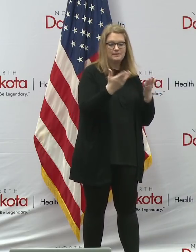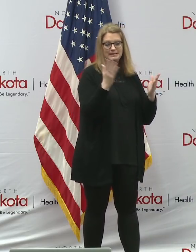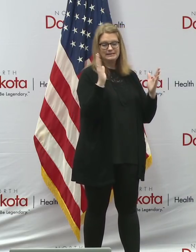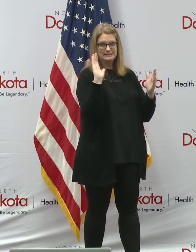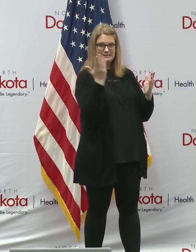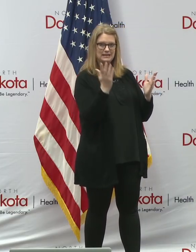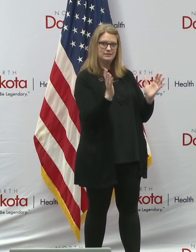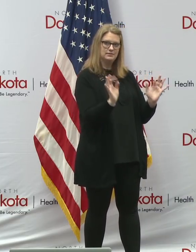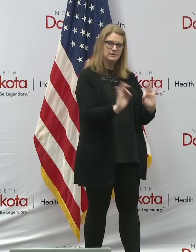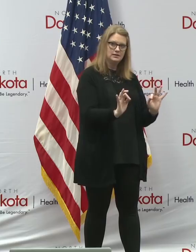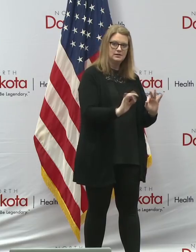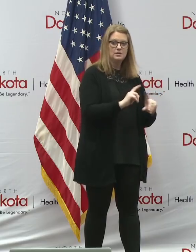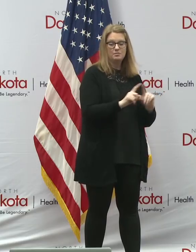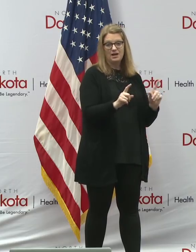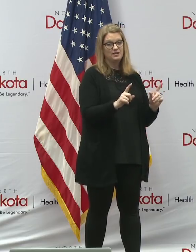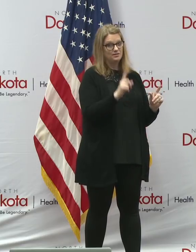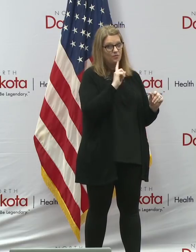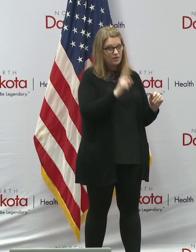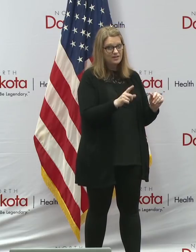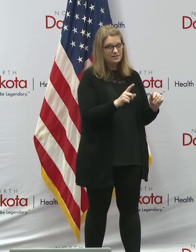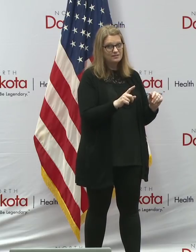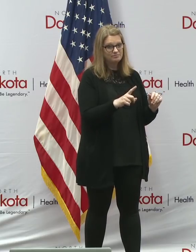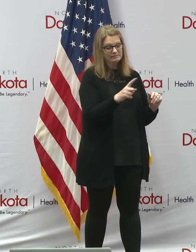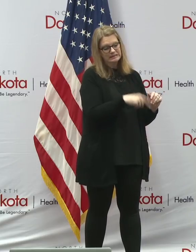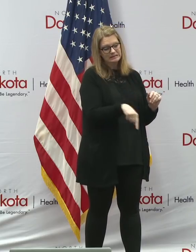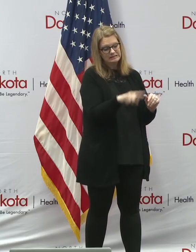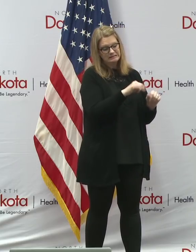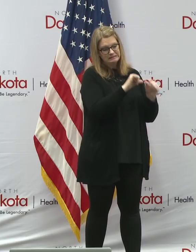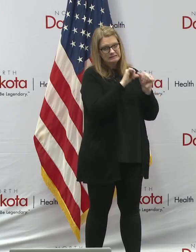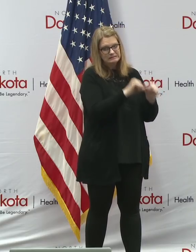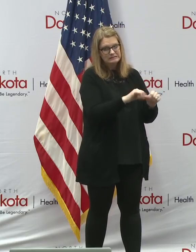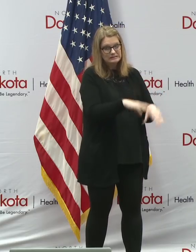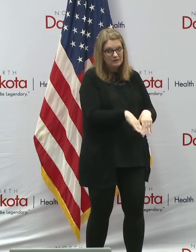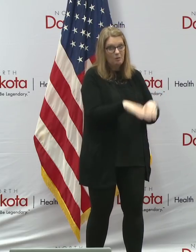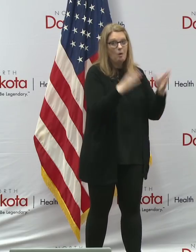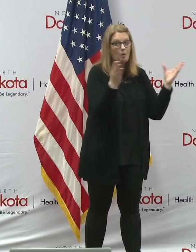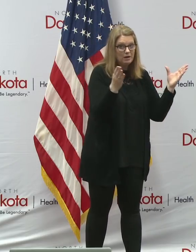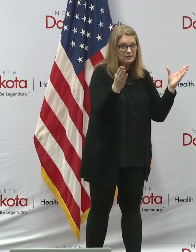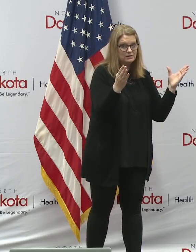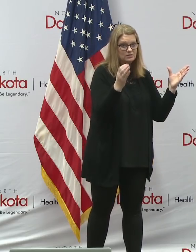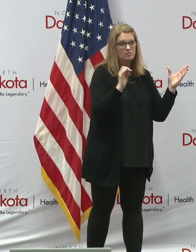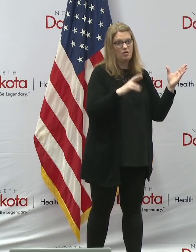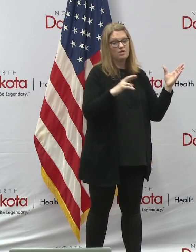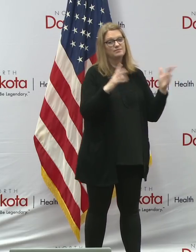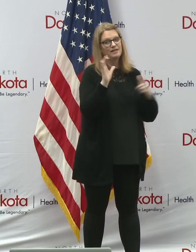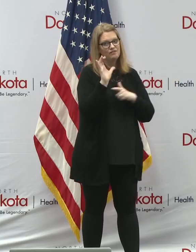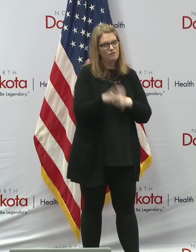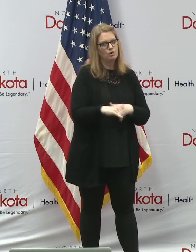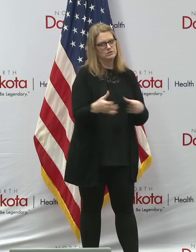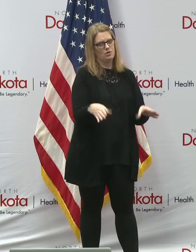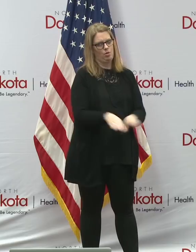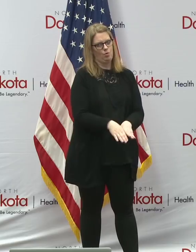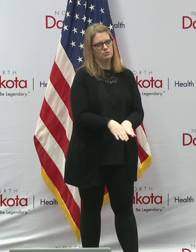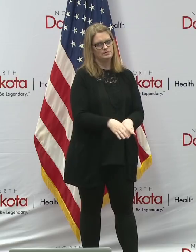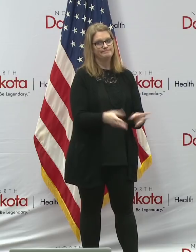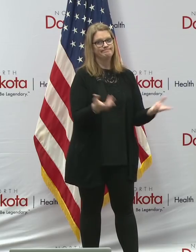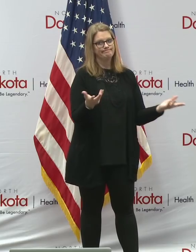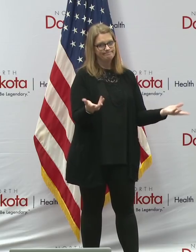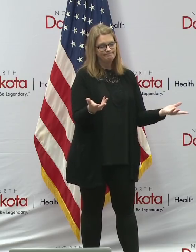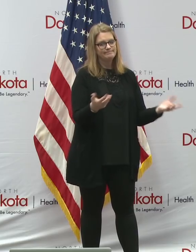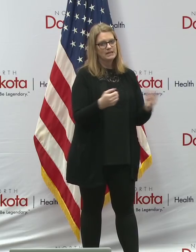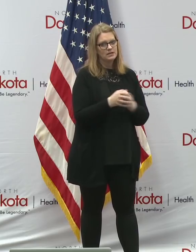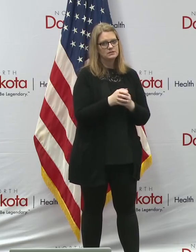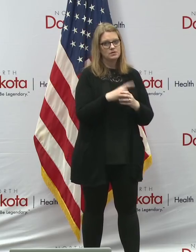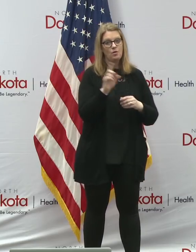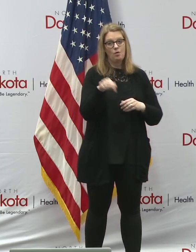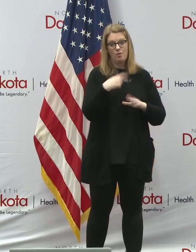per child basis. This could be the difference between them being able to stay open or have to close. Uh, and again, uh, only